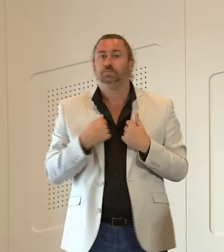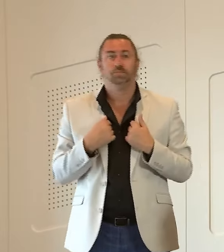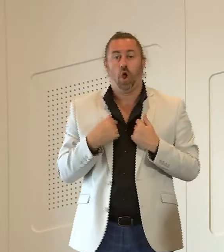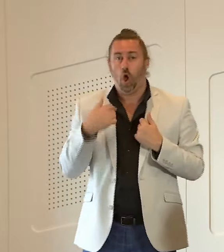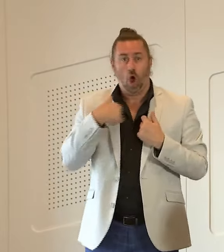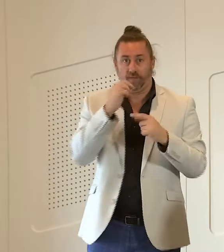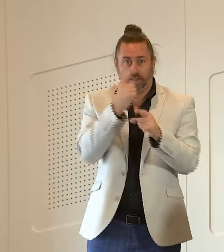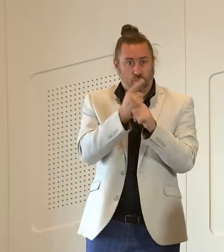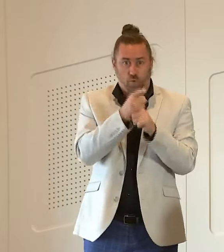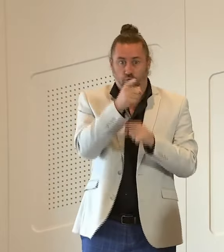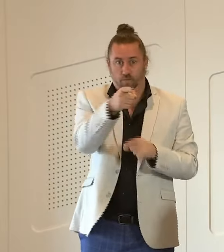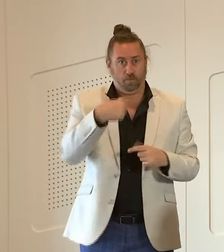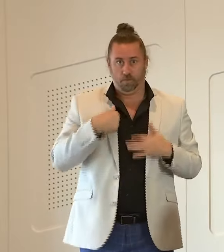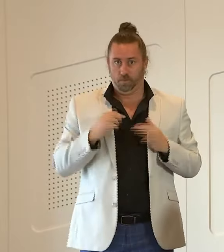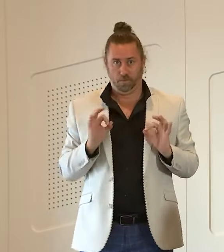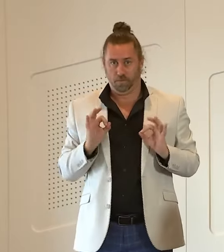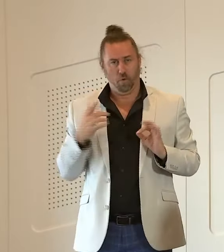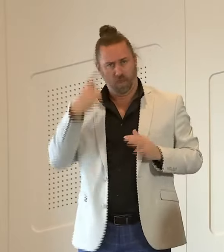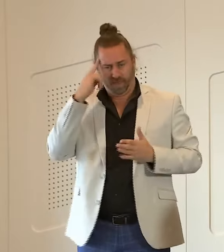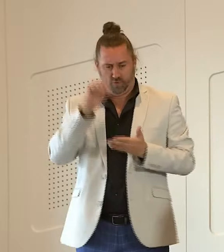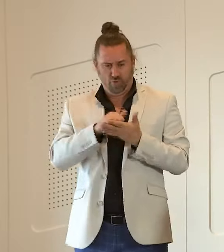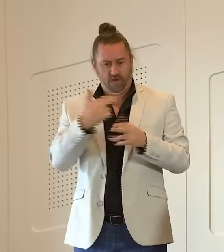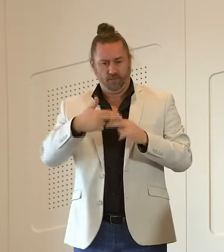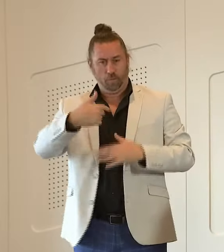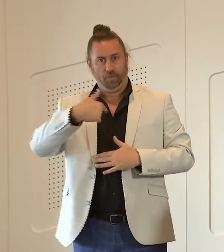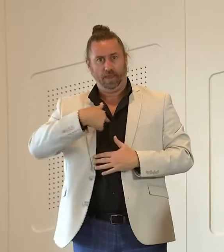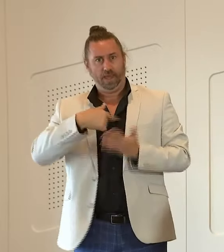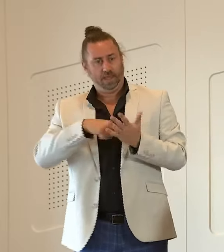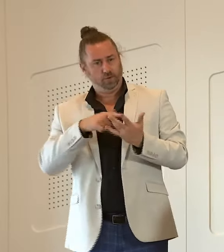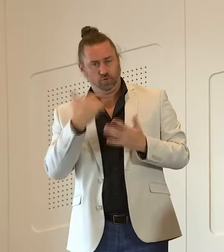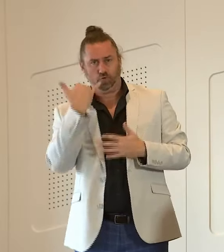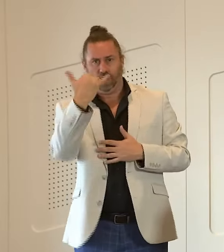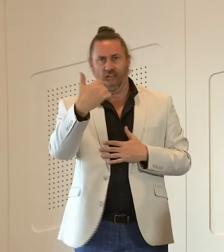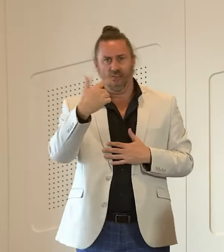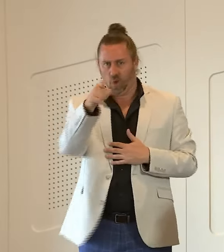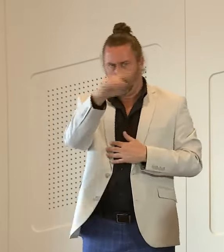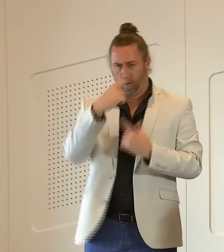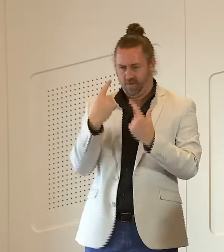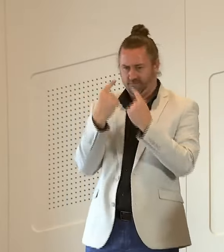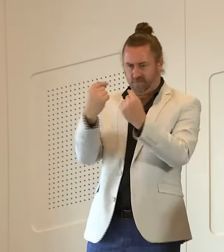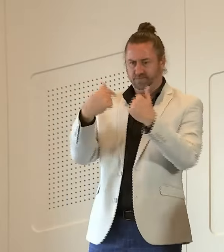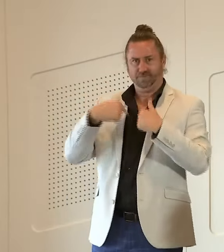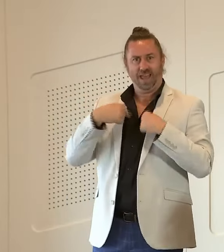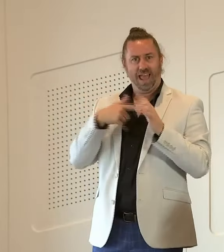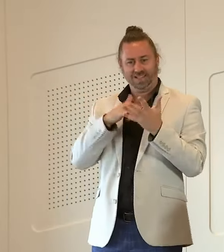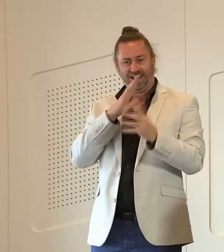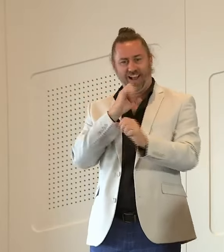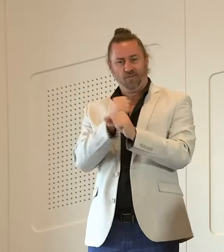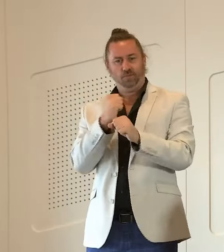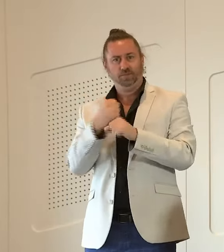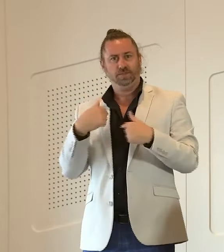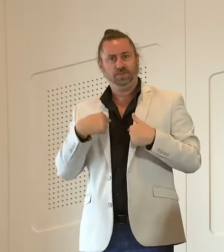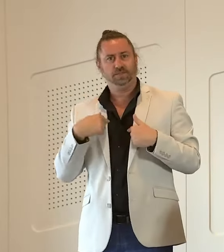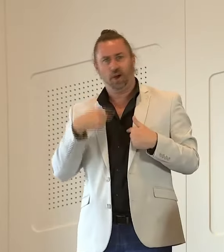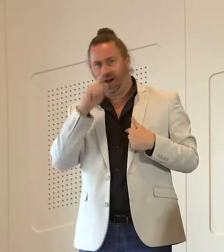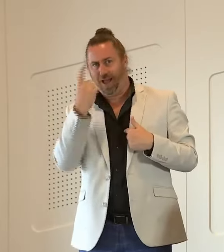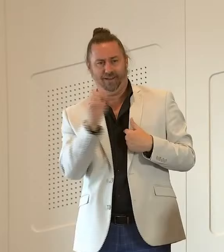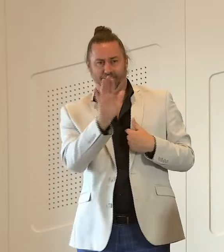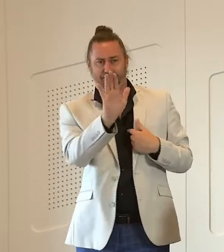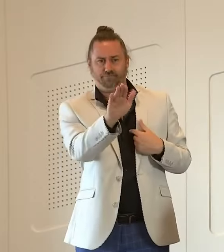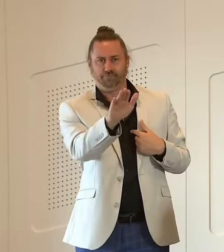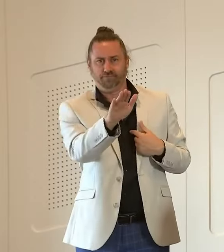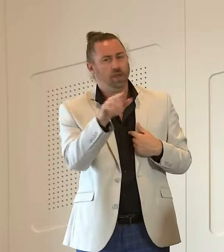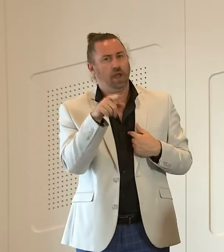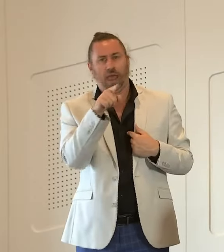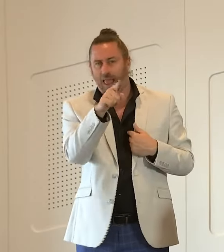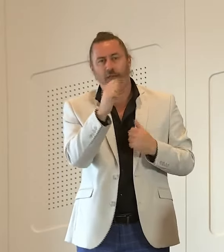not personally spoken with him i don't think it's appropriate for um any elected official to be speaking to him as he's going to carry out this um um